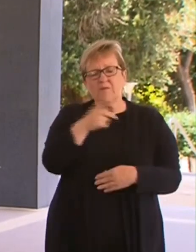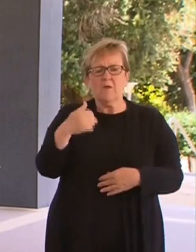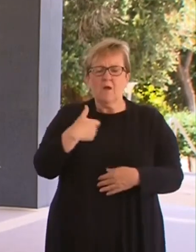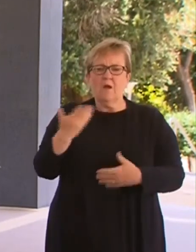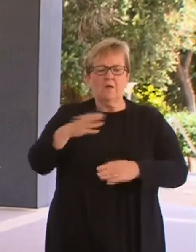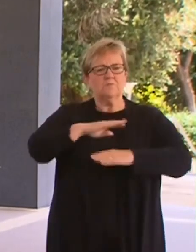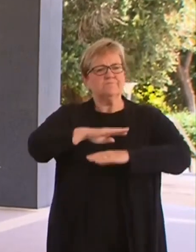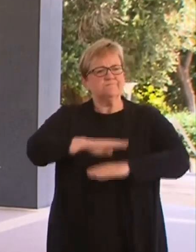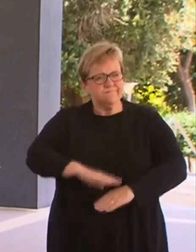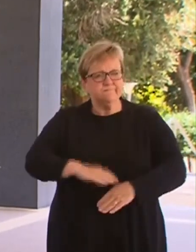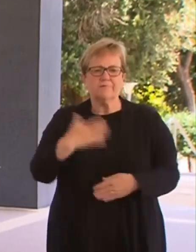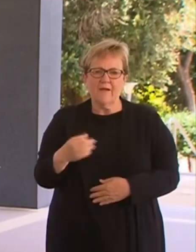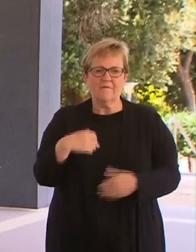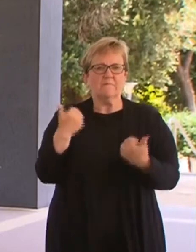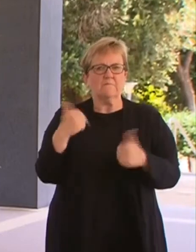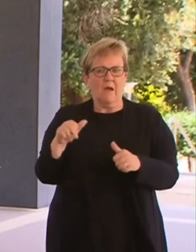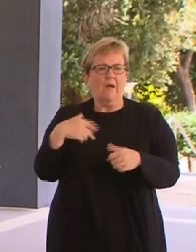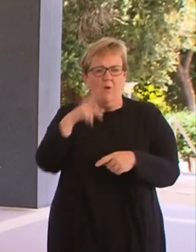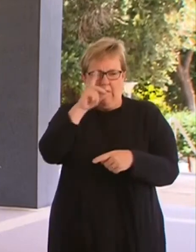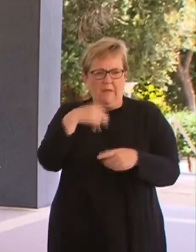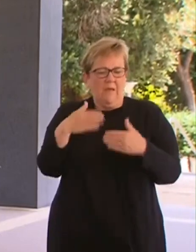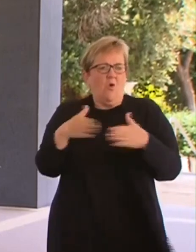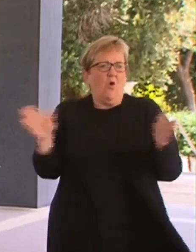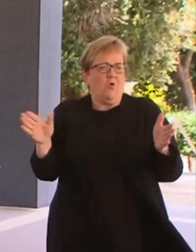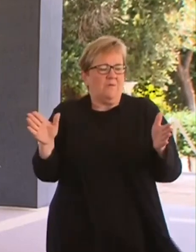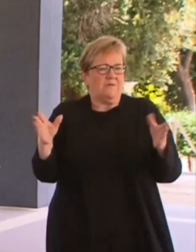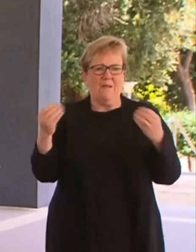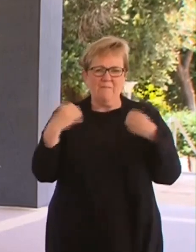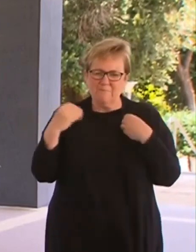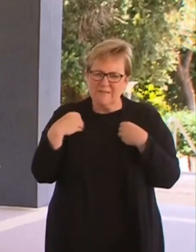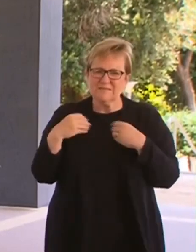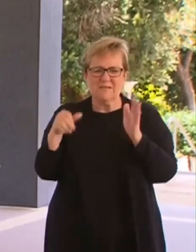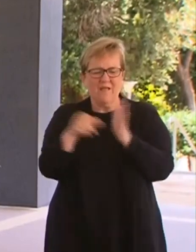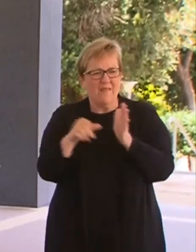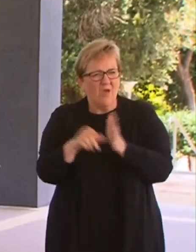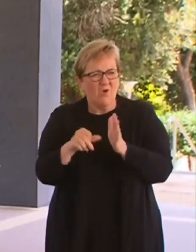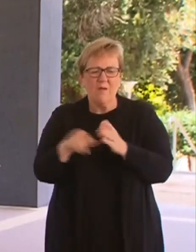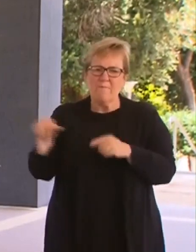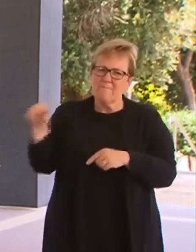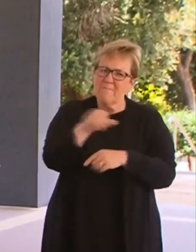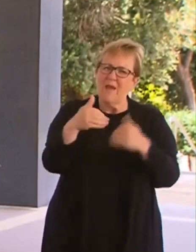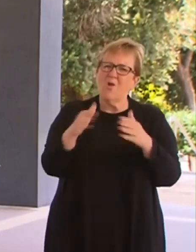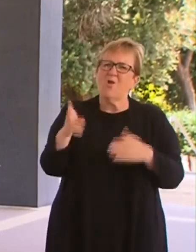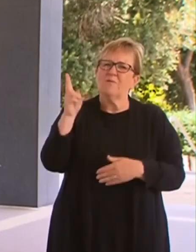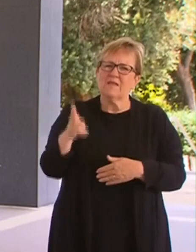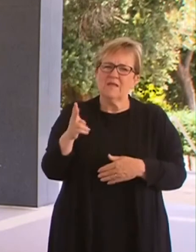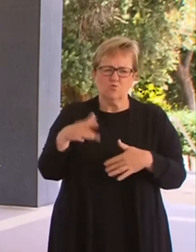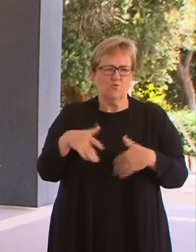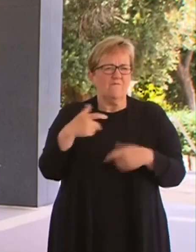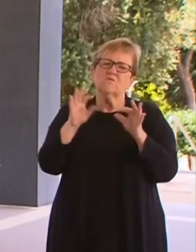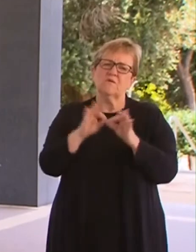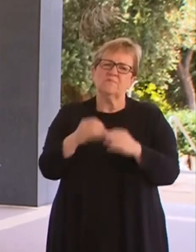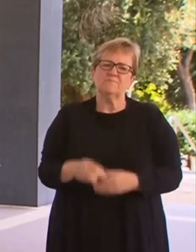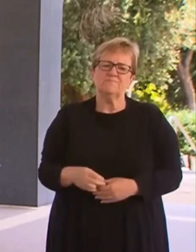so relieved we've got to this point and we can get businesses and our economy back open with full confidence.